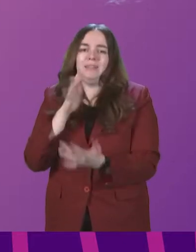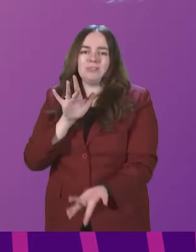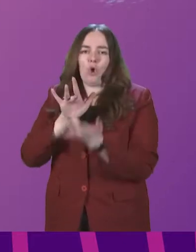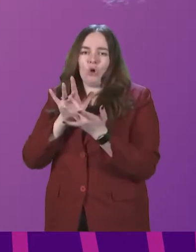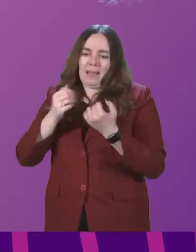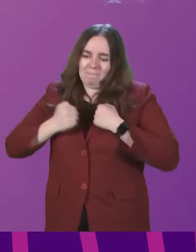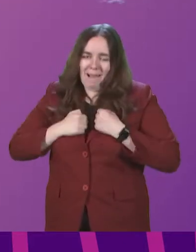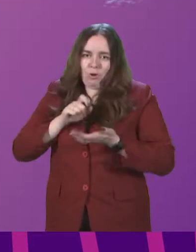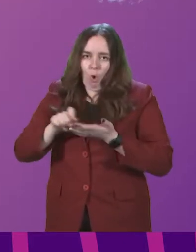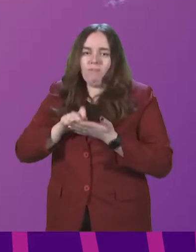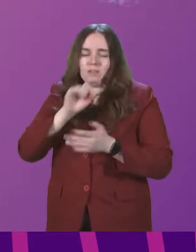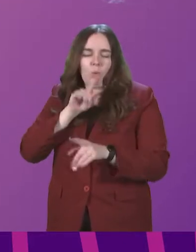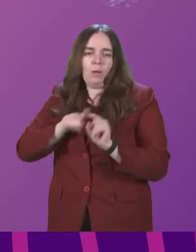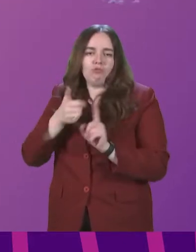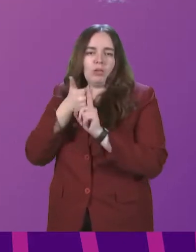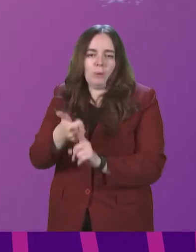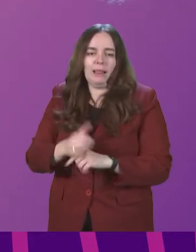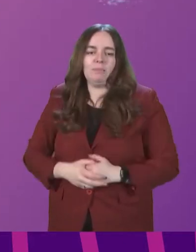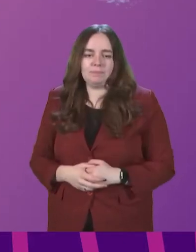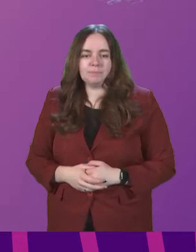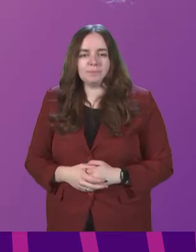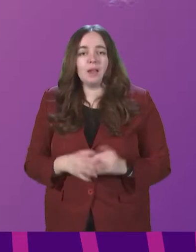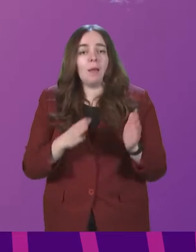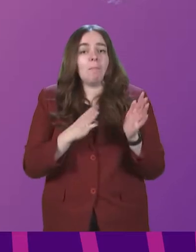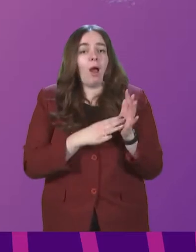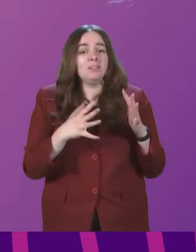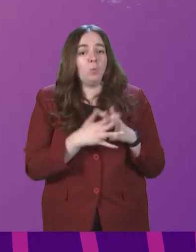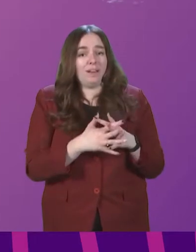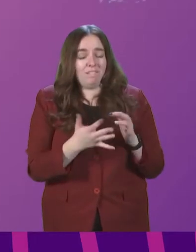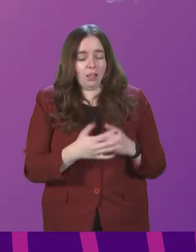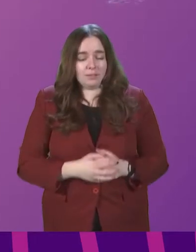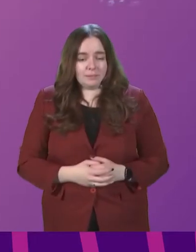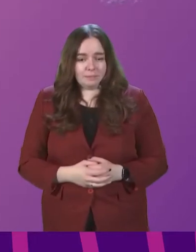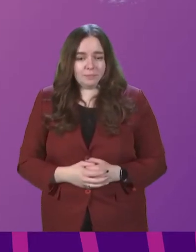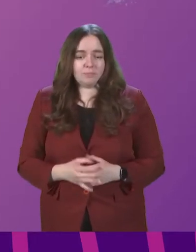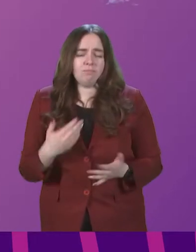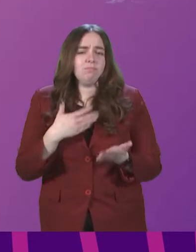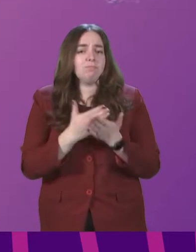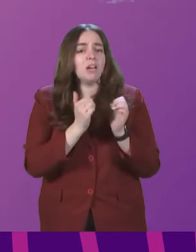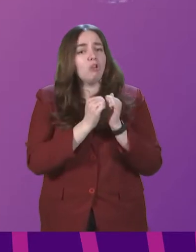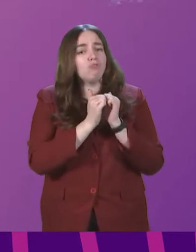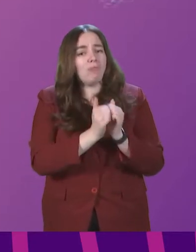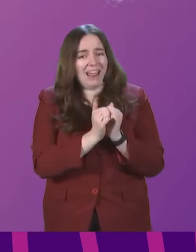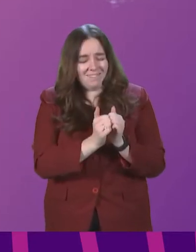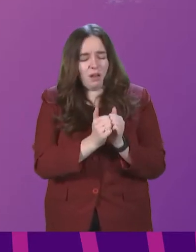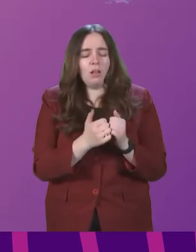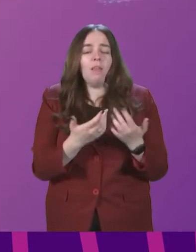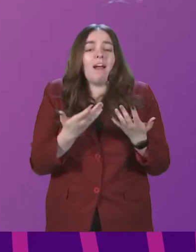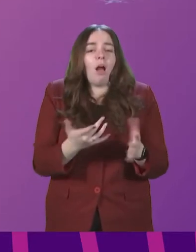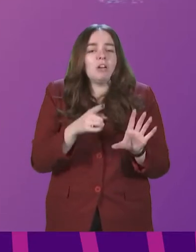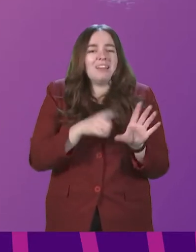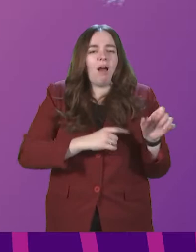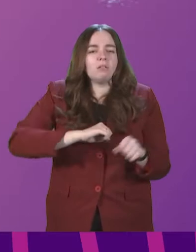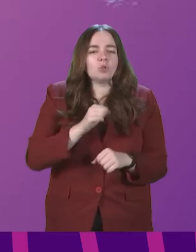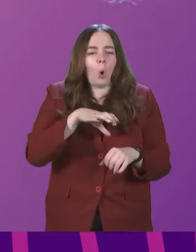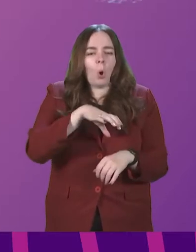my office and we will seek to assist. Martin Whitfield. I'm very grateful, Presiding Officer. The current Young Scot card